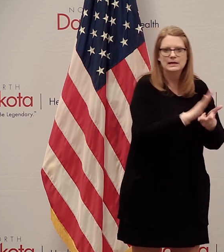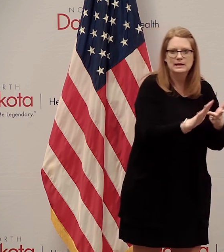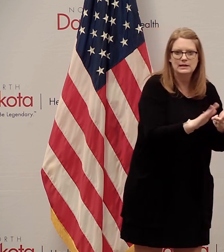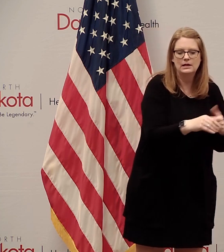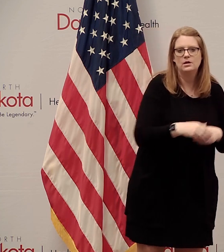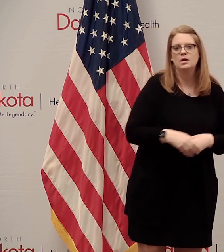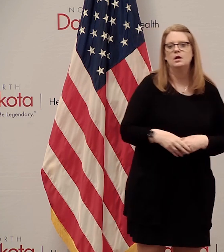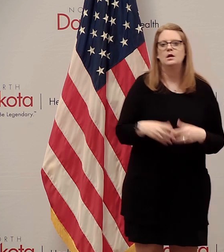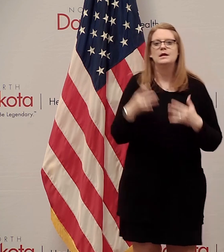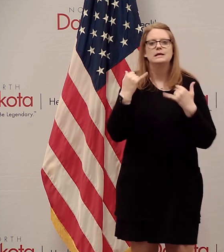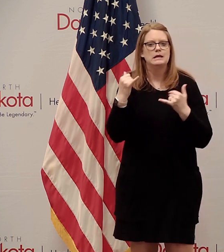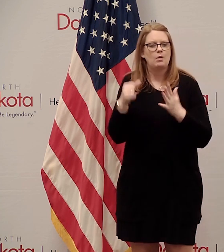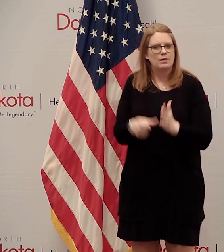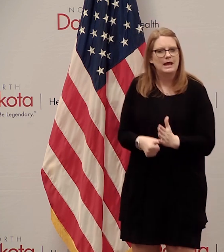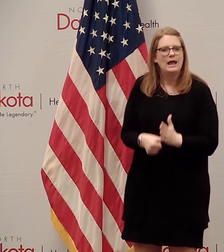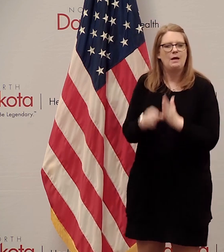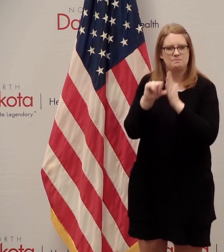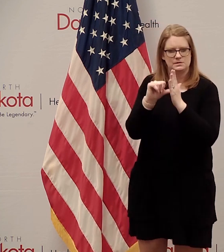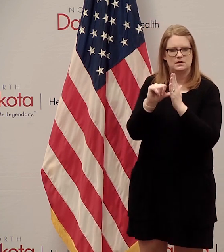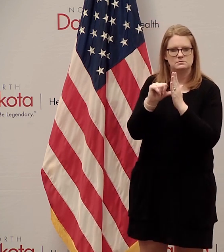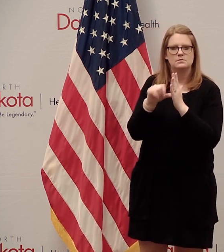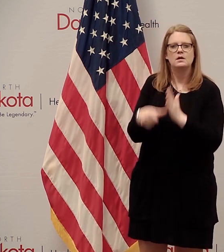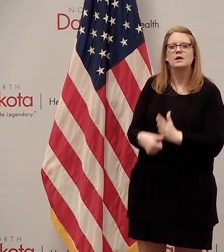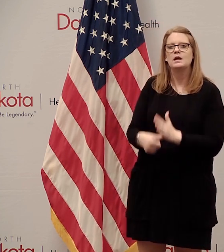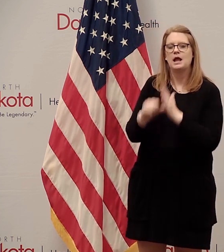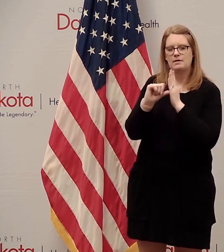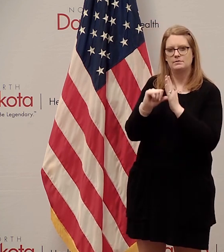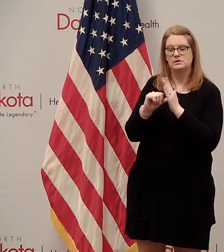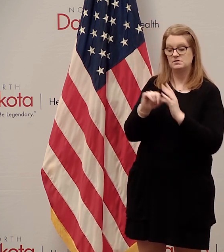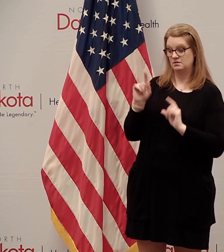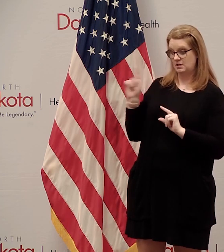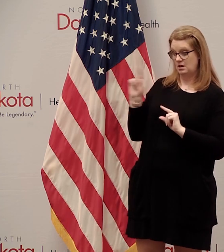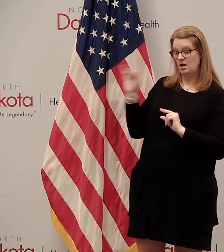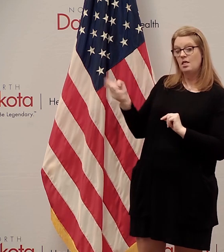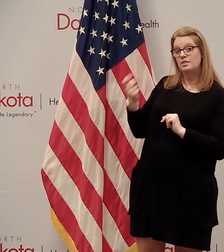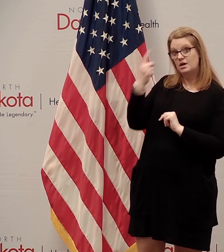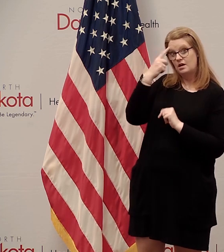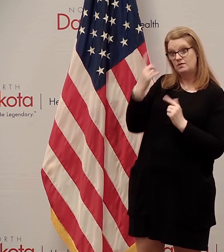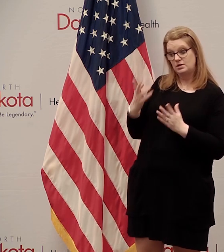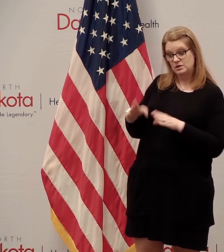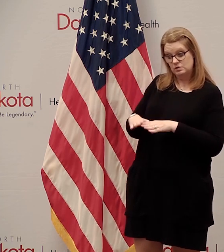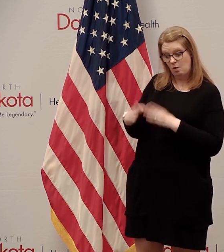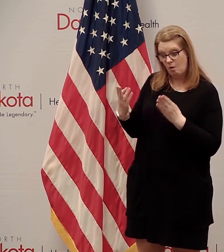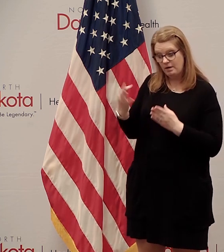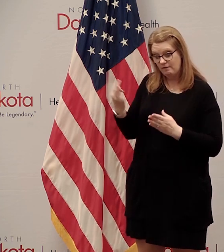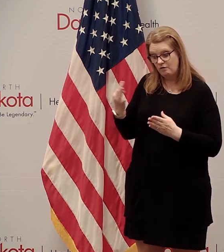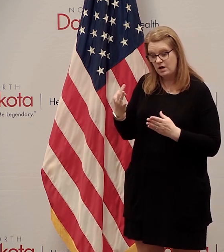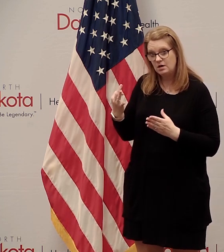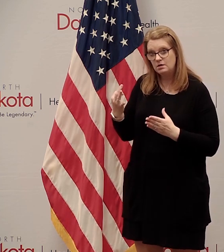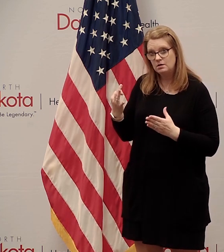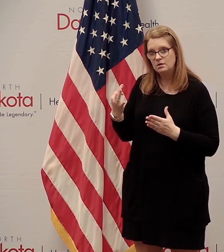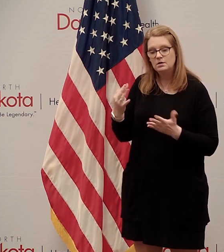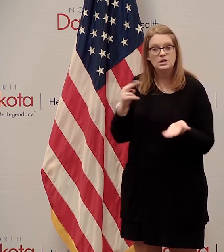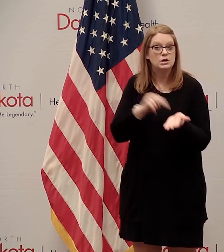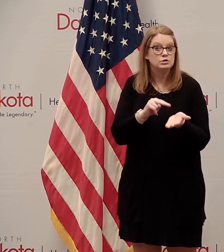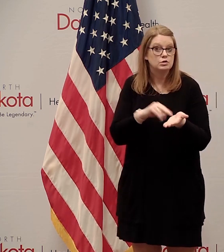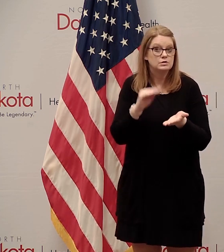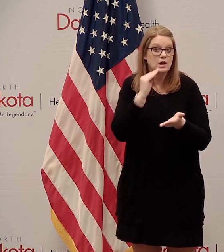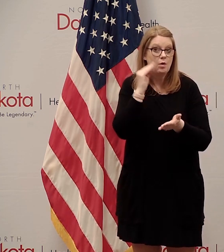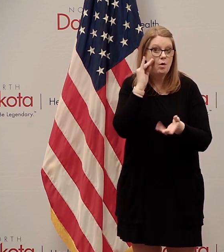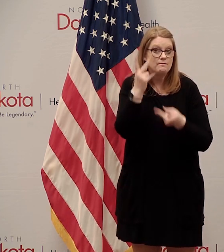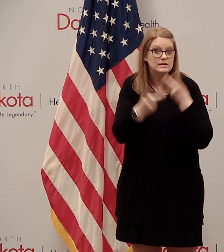want to stress that even though the governor is talking about opening up on friday that does not change visitation policies